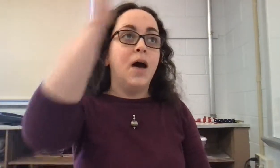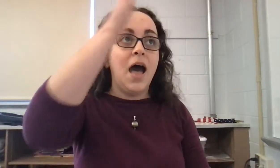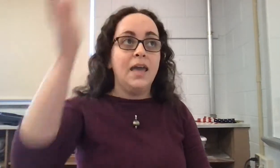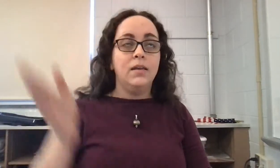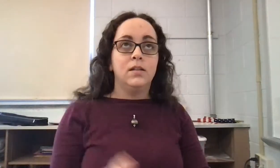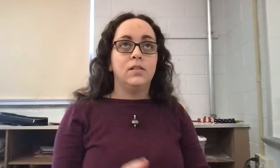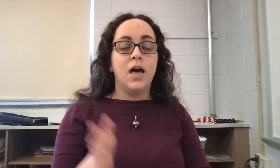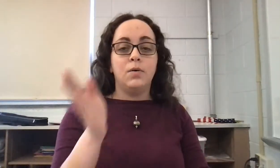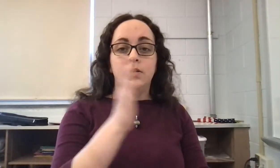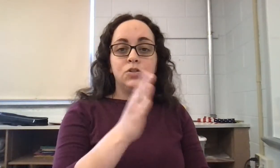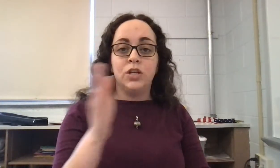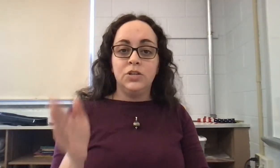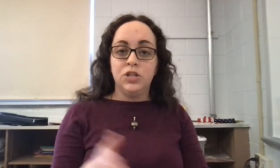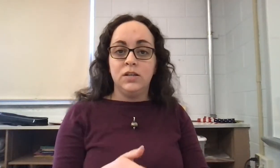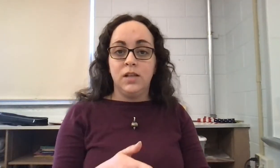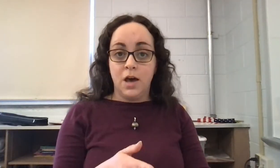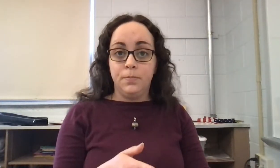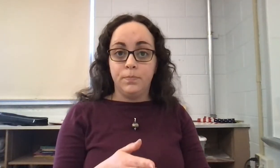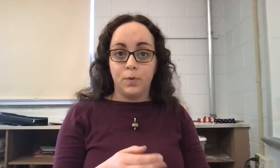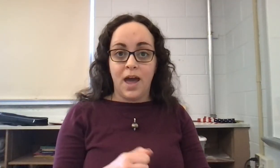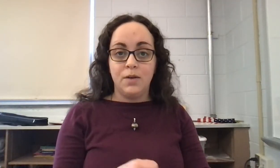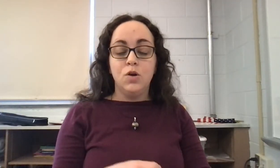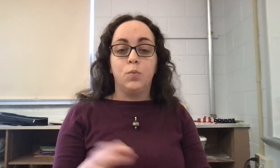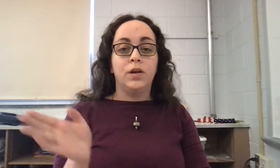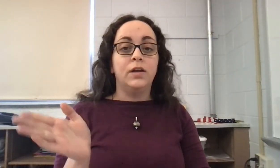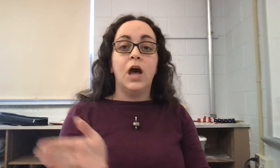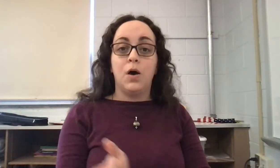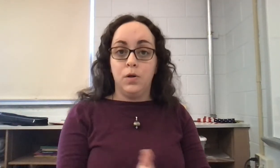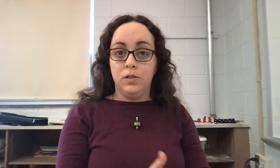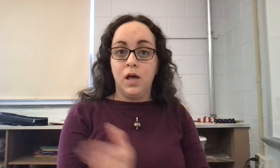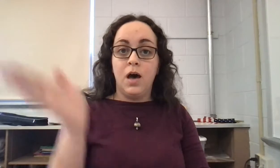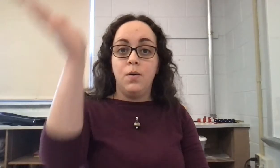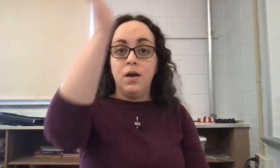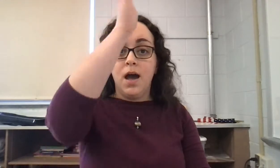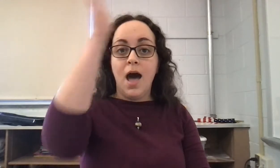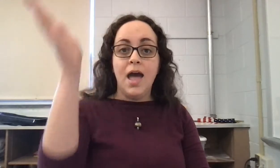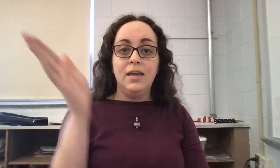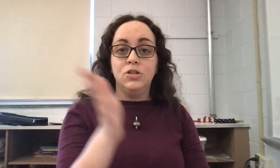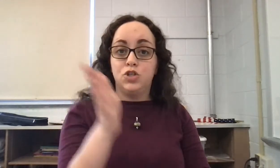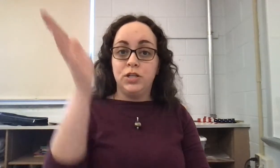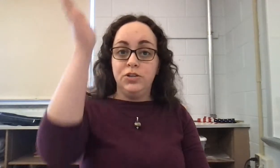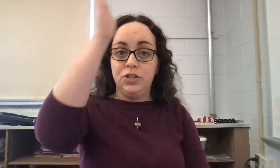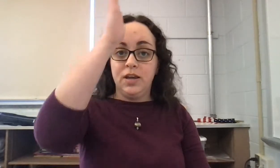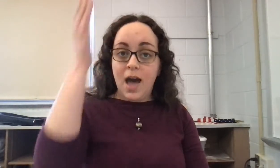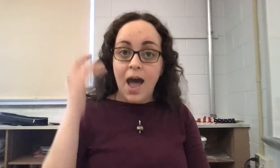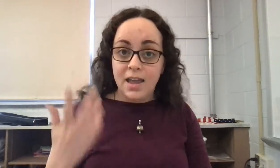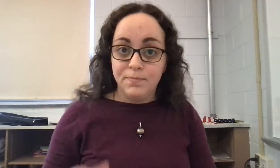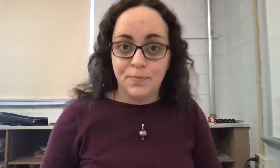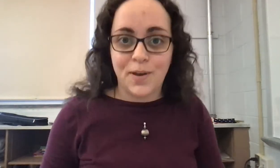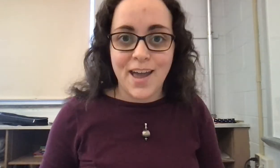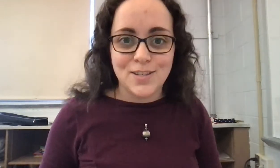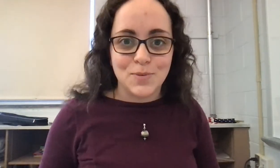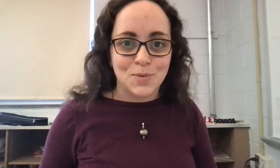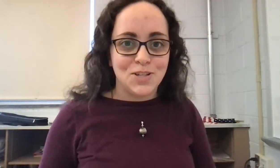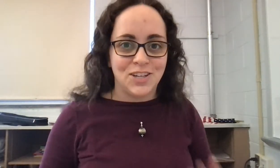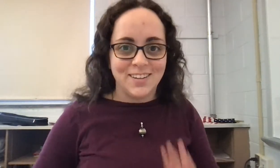high low chicka chicka low okay we're gonna go low high chicka chicka high okay so we switch it